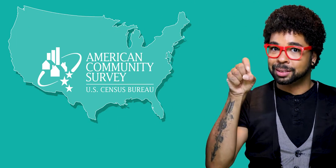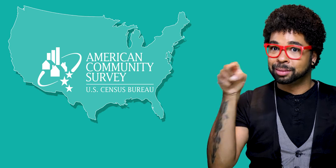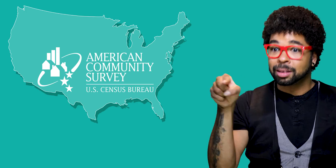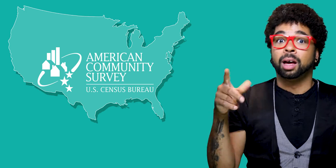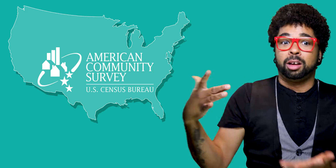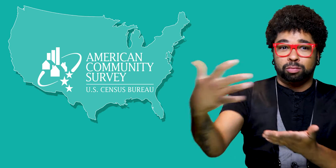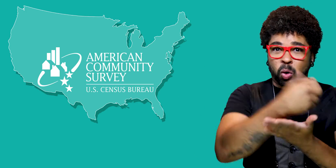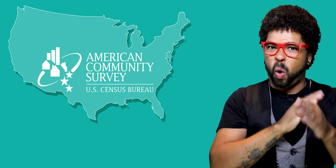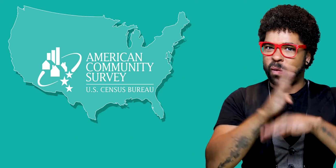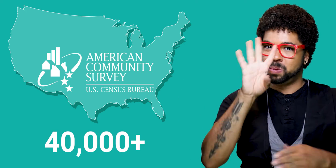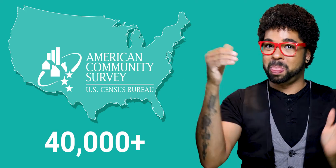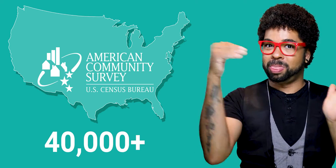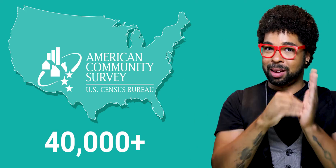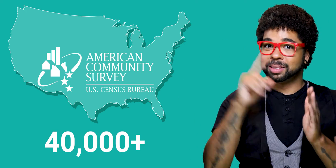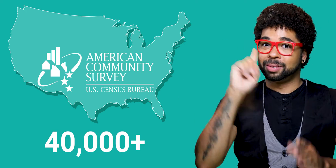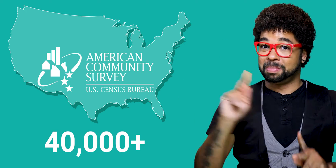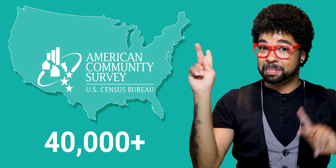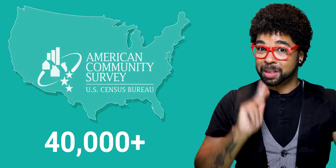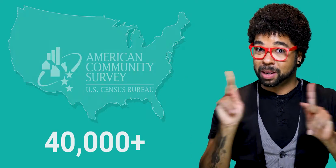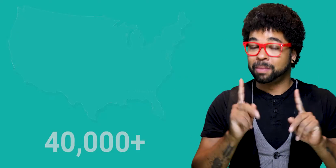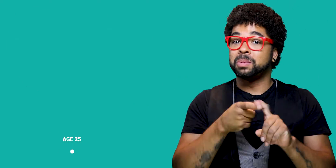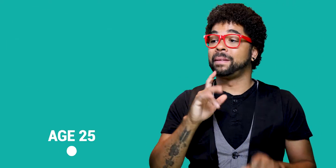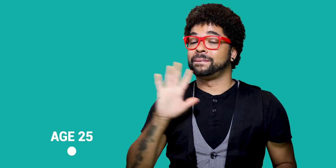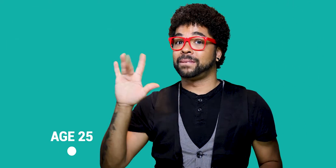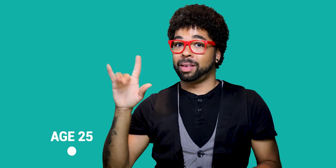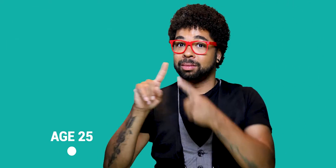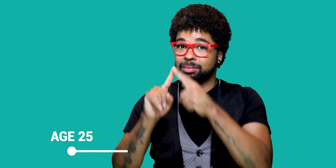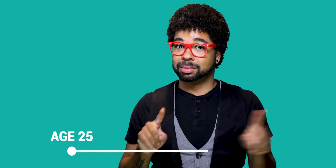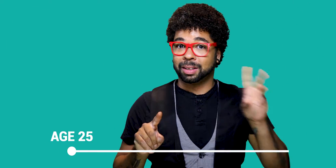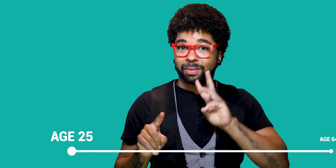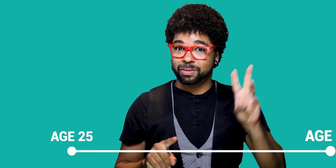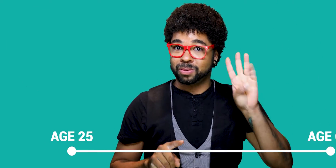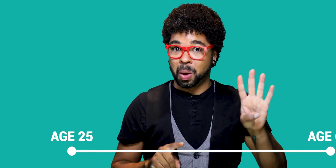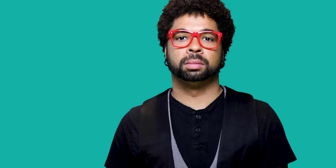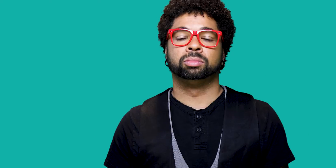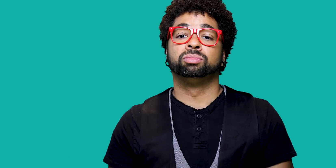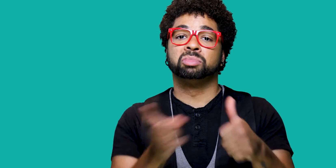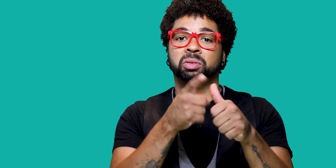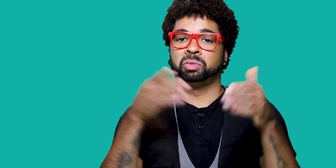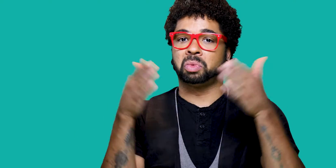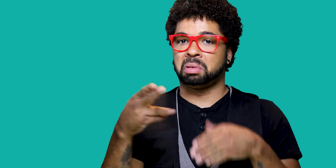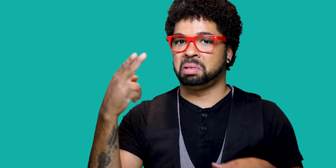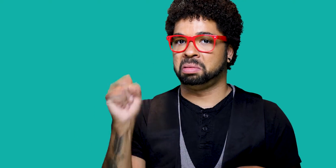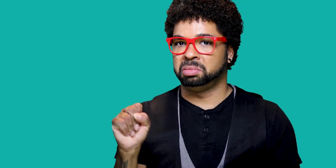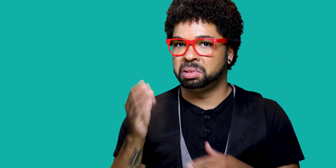over 40,000 Deaf participants ranging in age from 25 to 64. First, let's look at high school